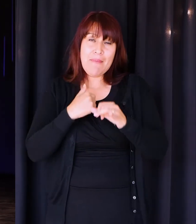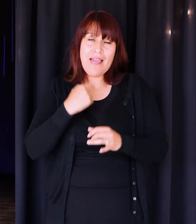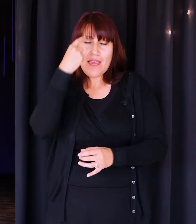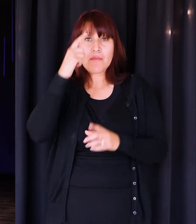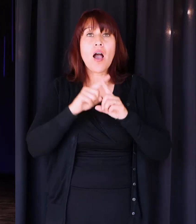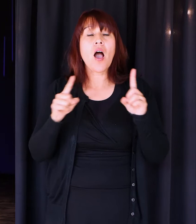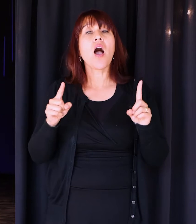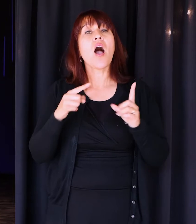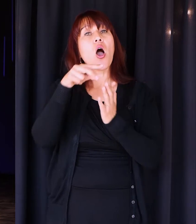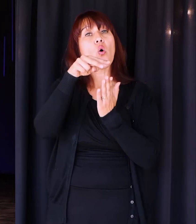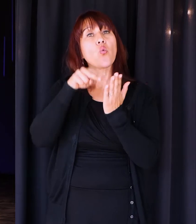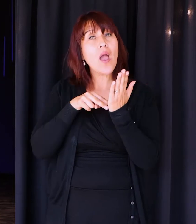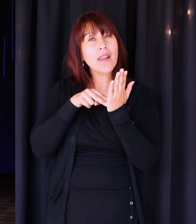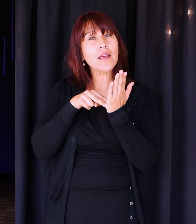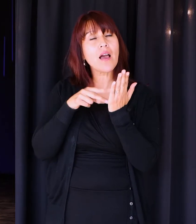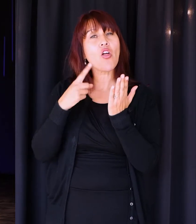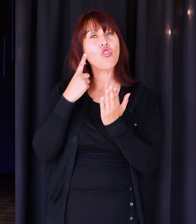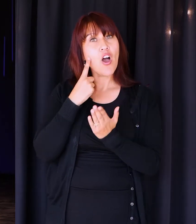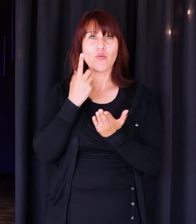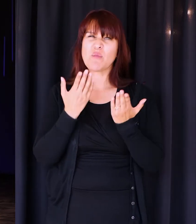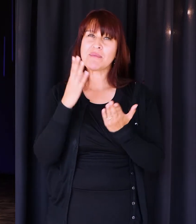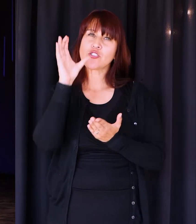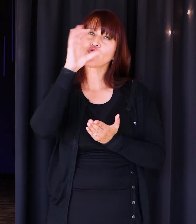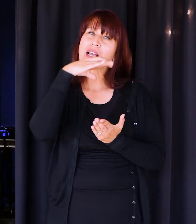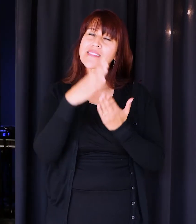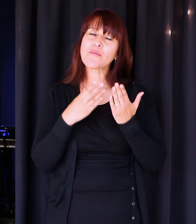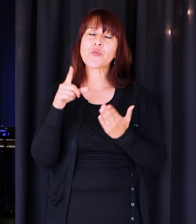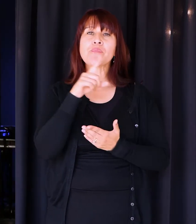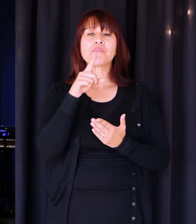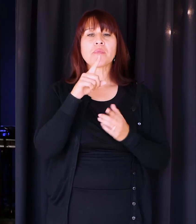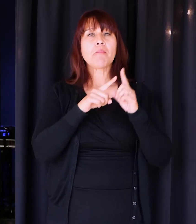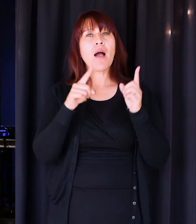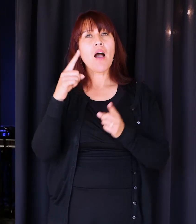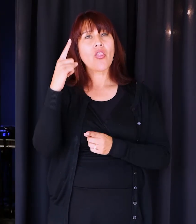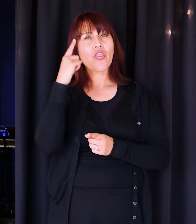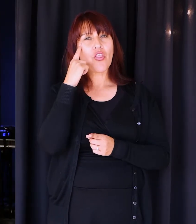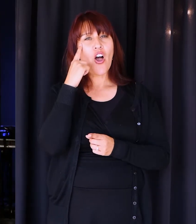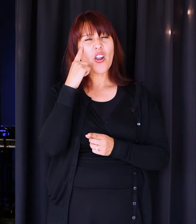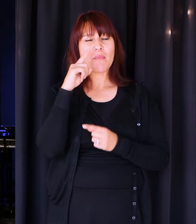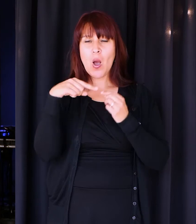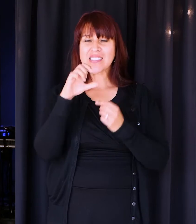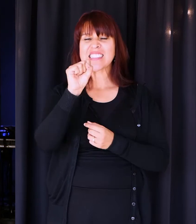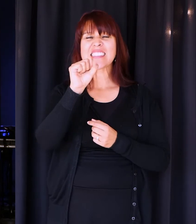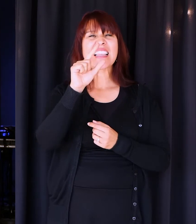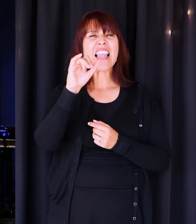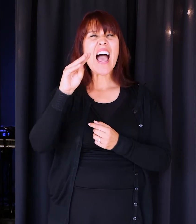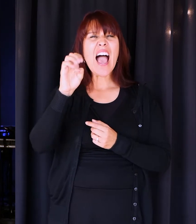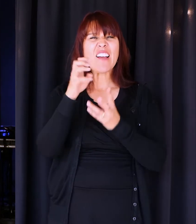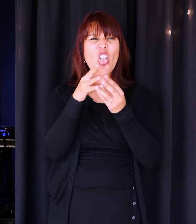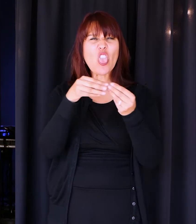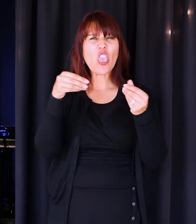as I read this, I thought about, it's going to be strange to a lot of you, but I thought of slime. I thought of slime.